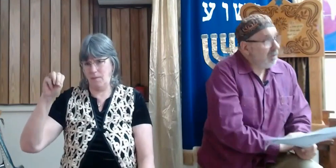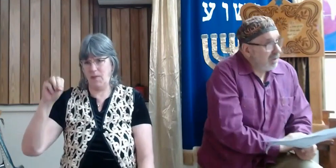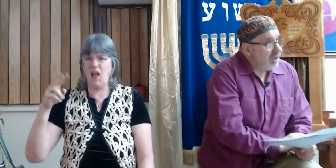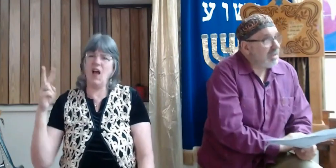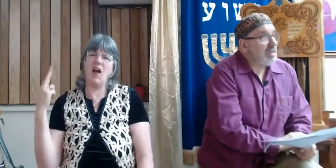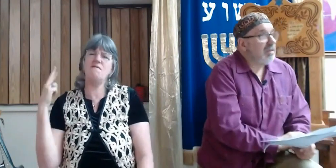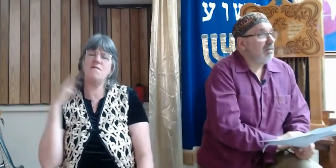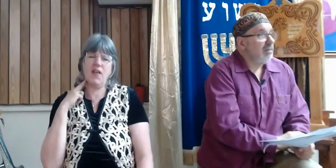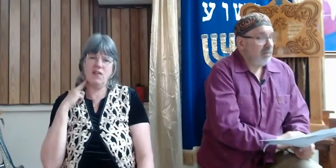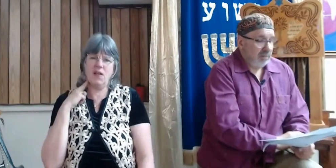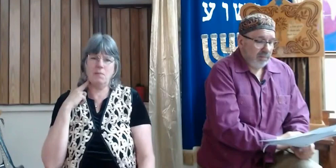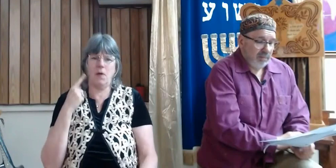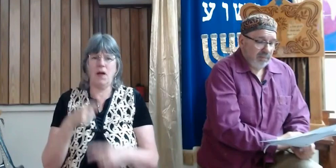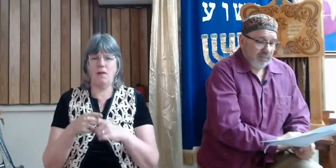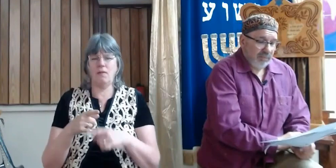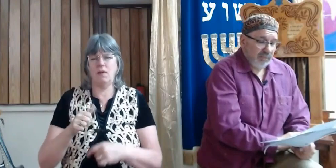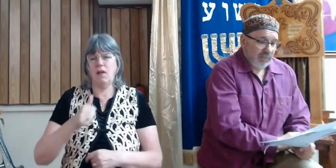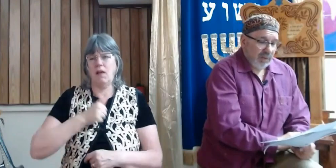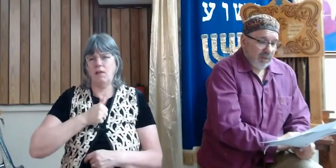Paul teaches this.